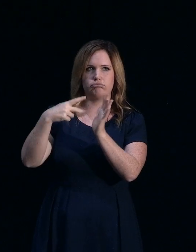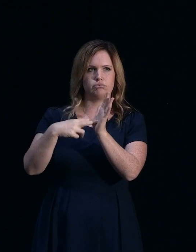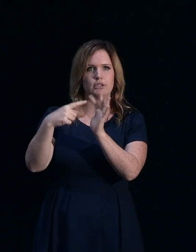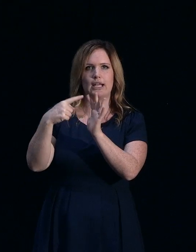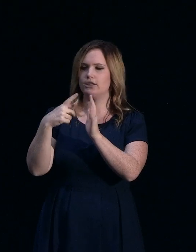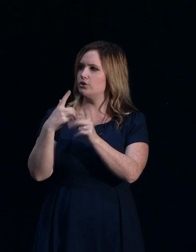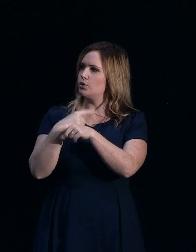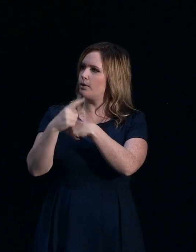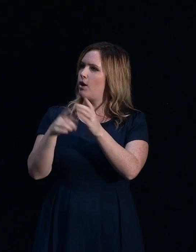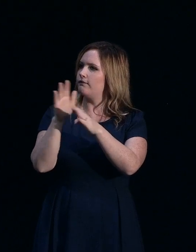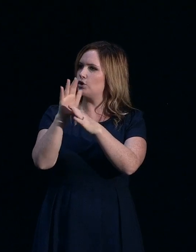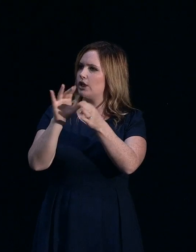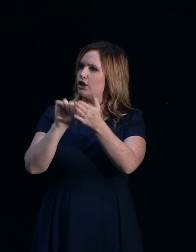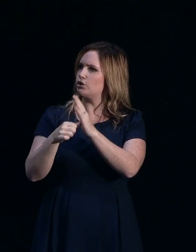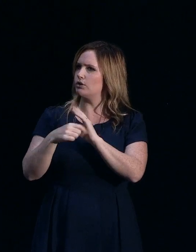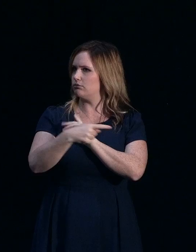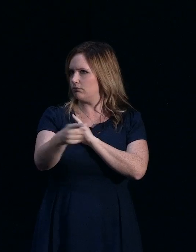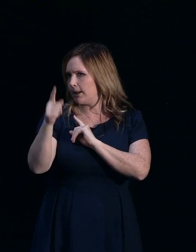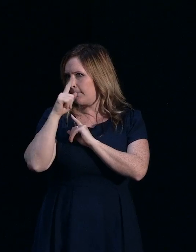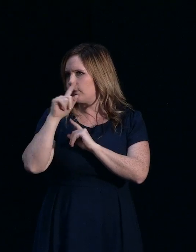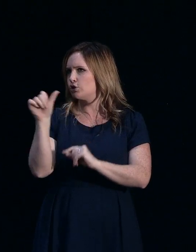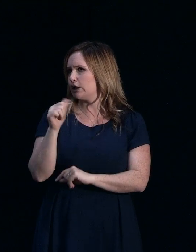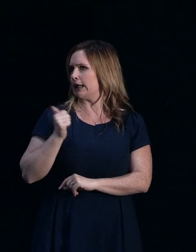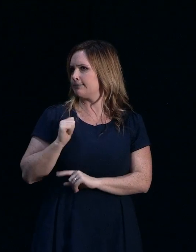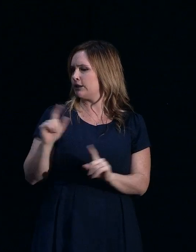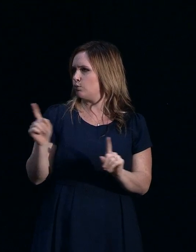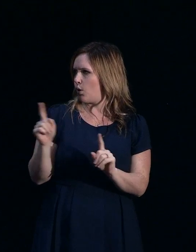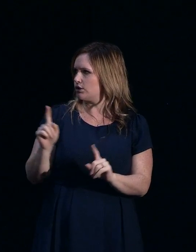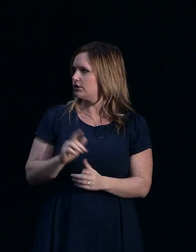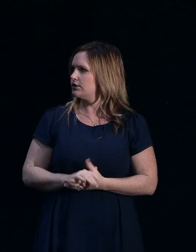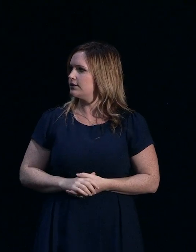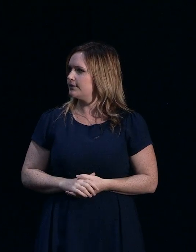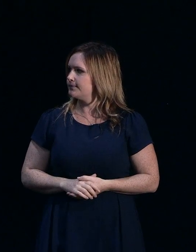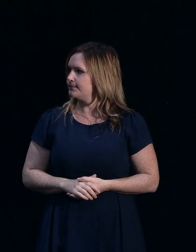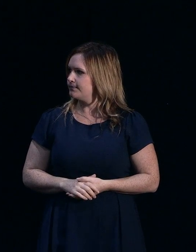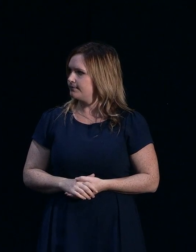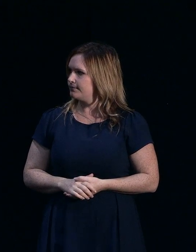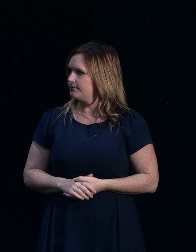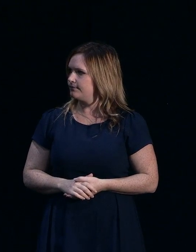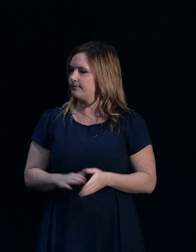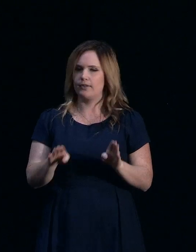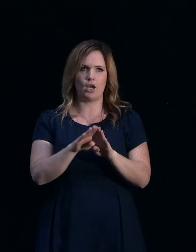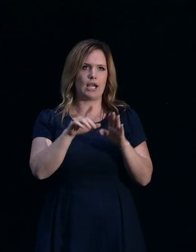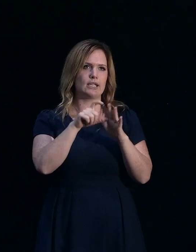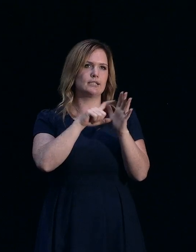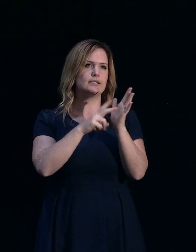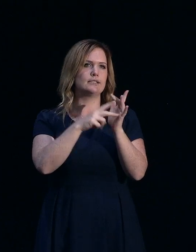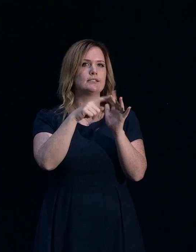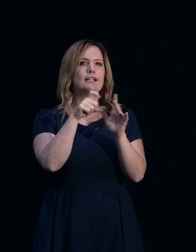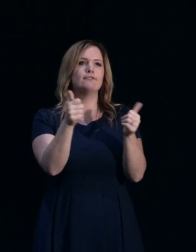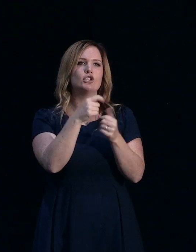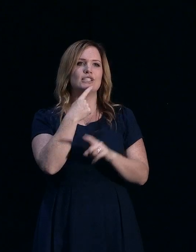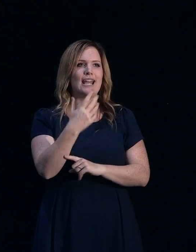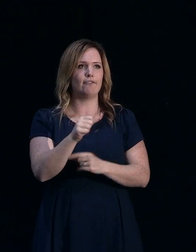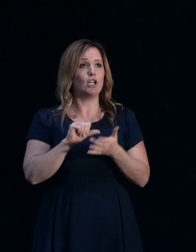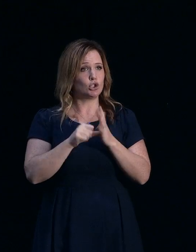insurance and what people need to expect as they go through this rebuild process. So, as David mentioned, there are insurers taking on